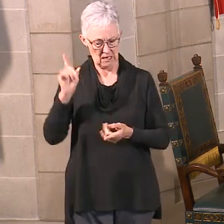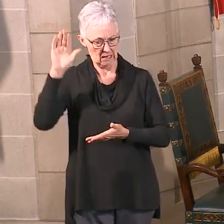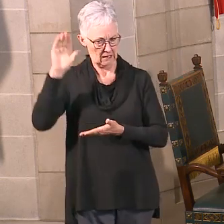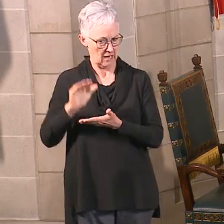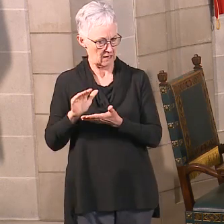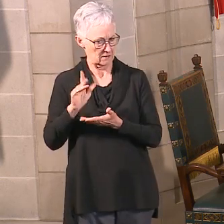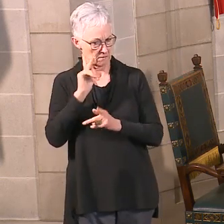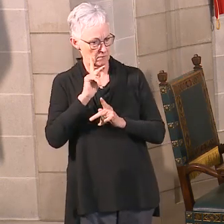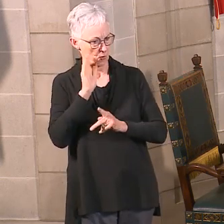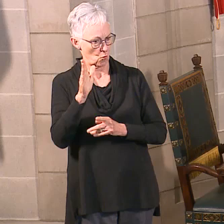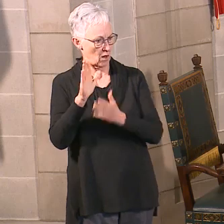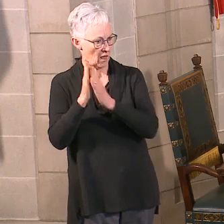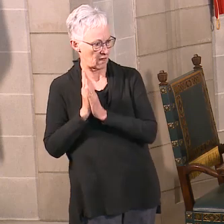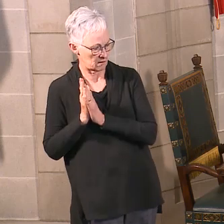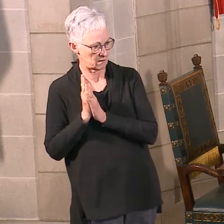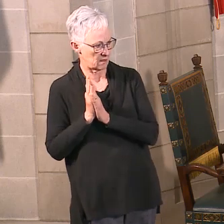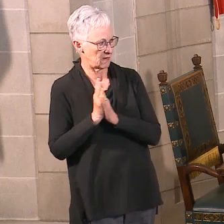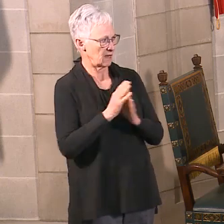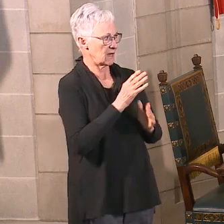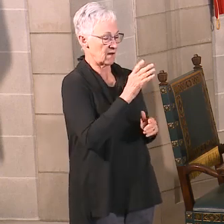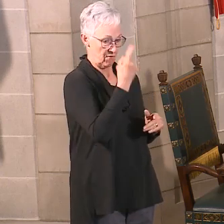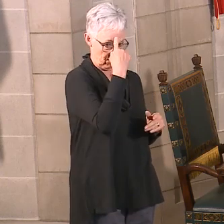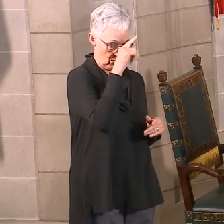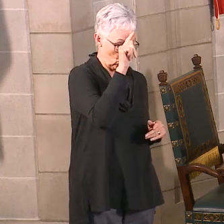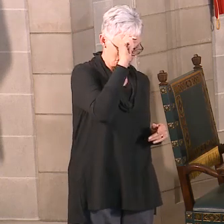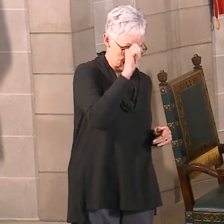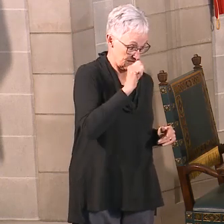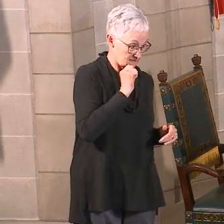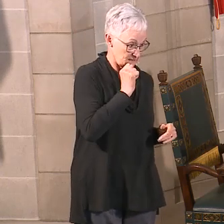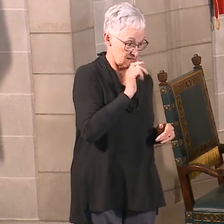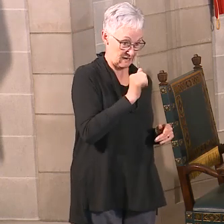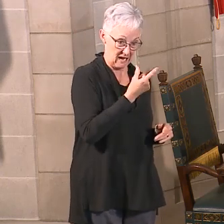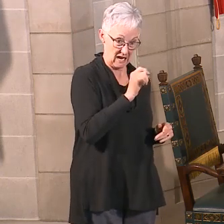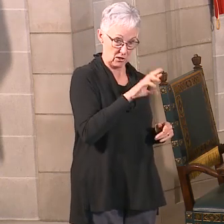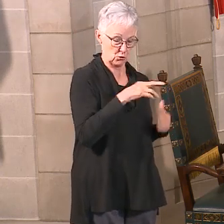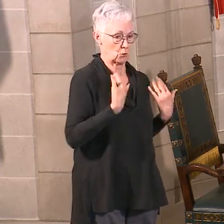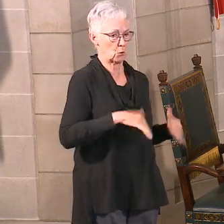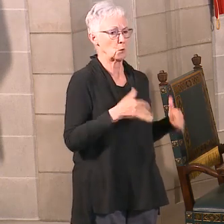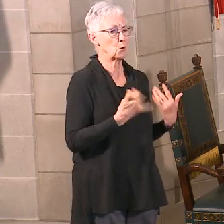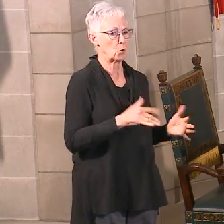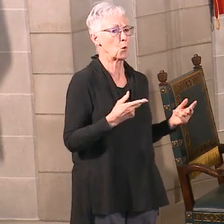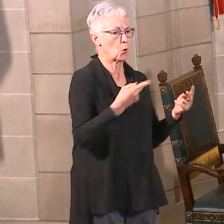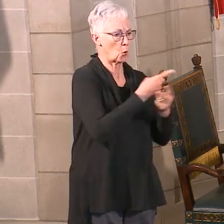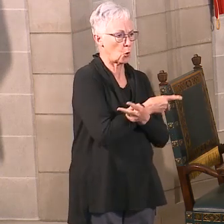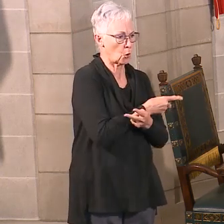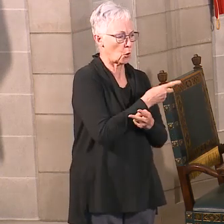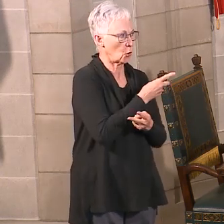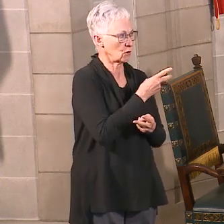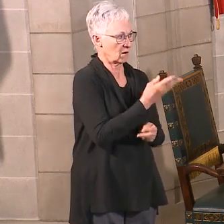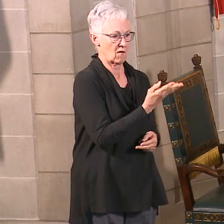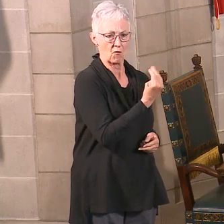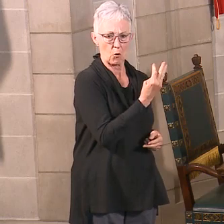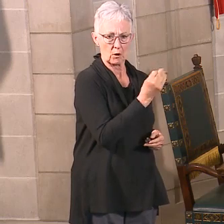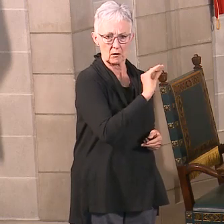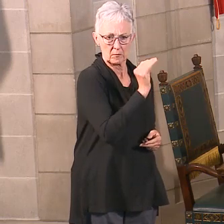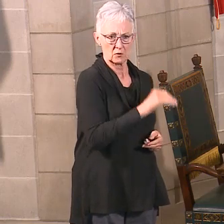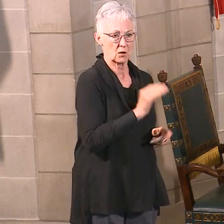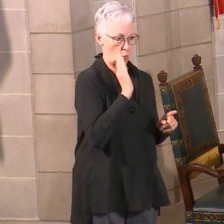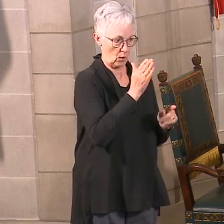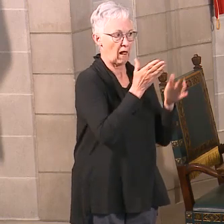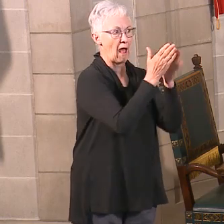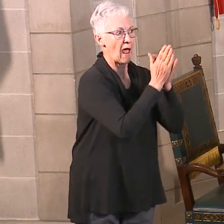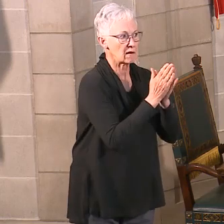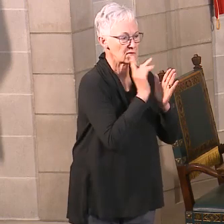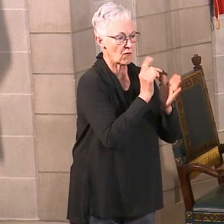substance use treatment. And now we have a combination of exacerbating symptoms here in challenges.